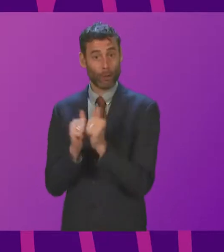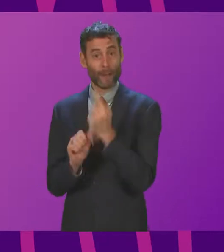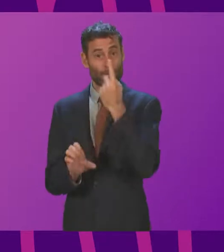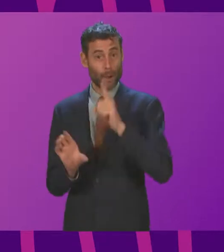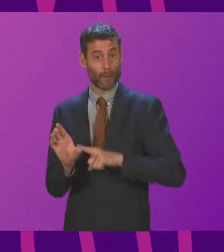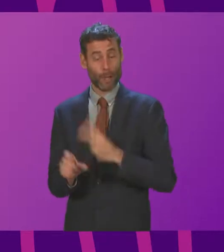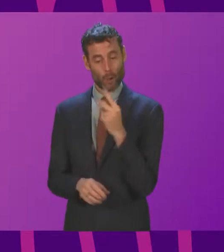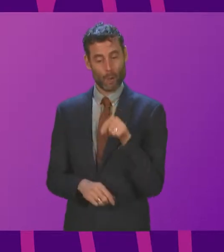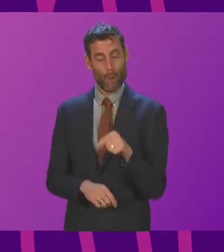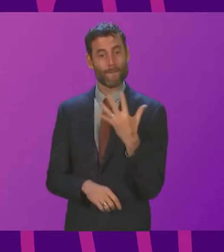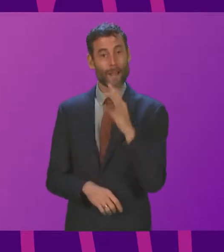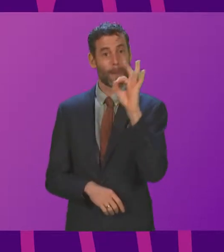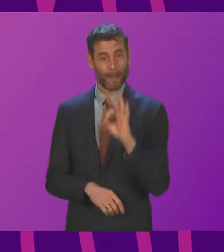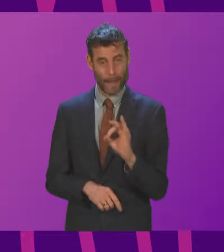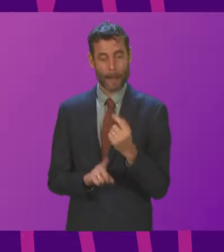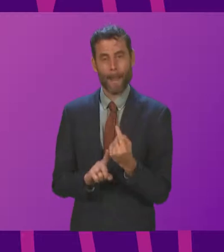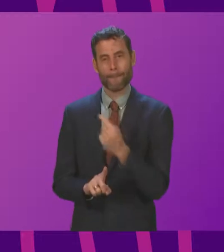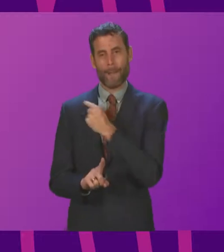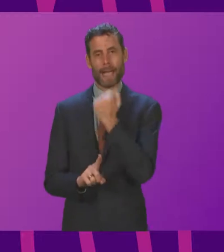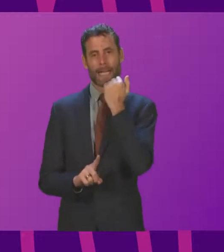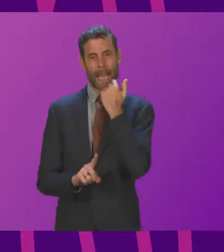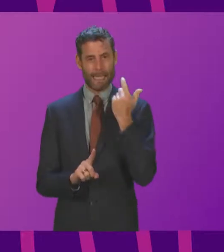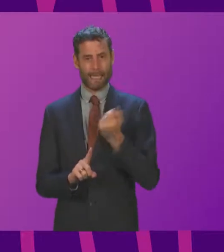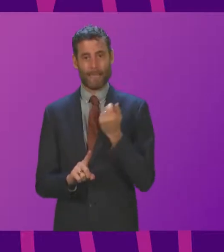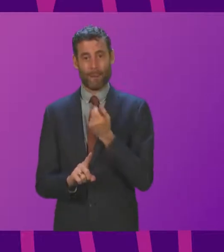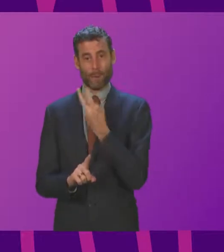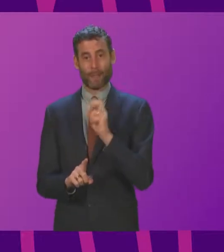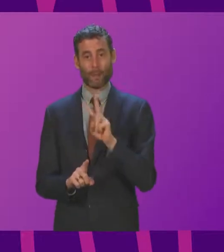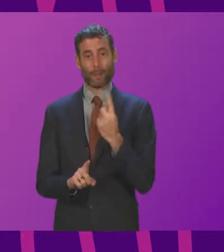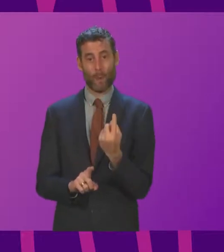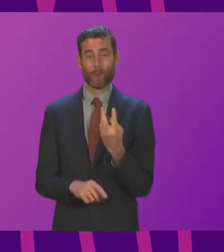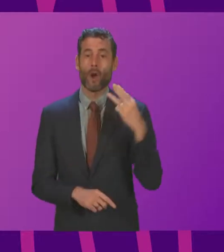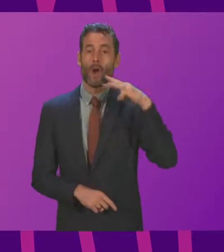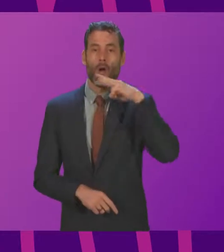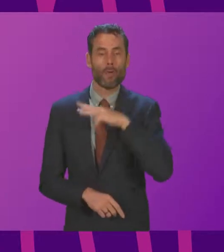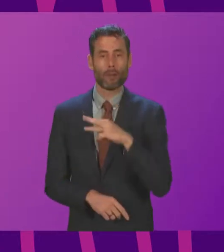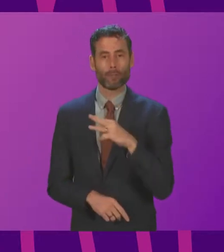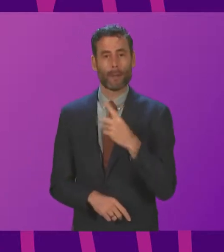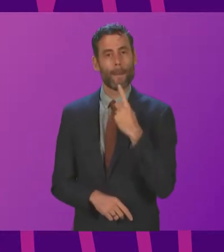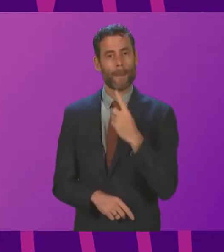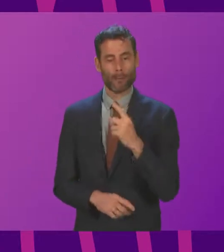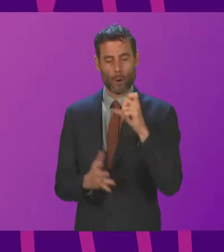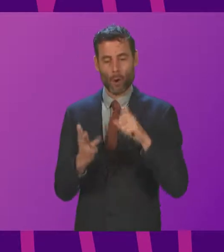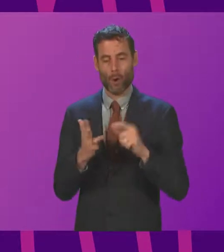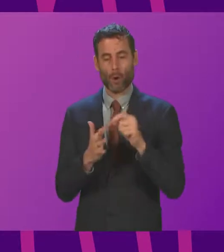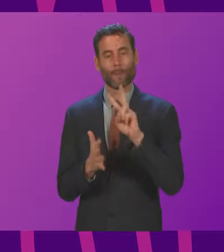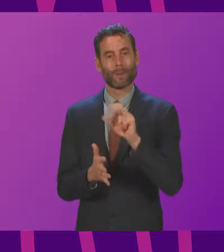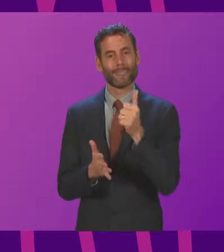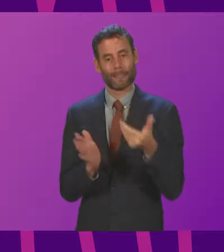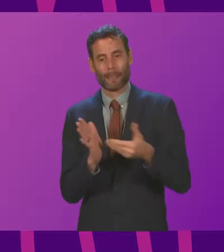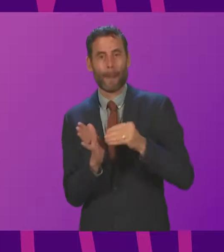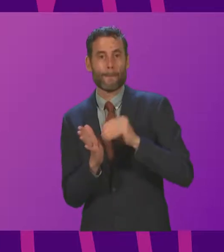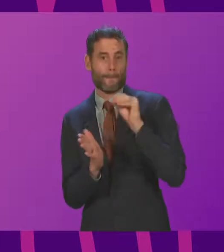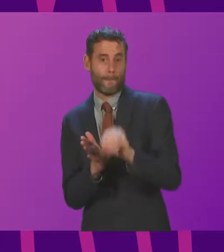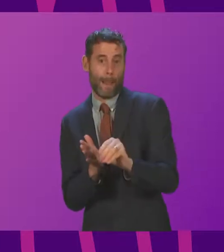2.5% backdated for 2021, a £300 COP26 payment and a rest-day working agreement. The deal agreed